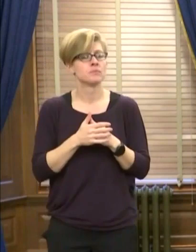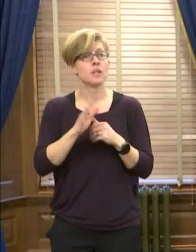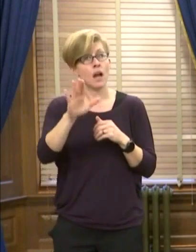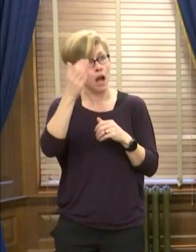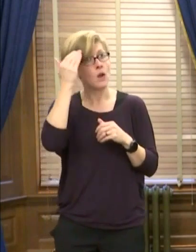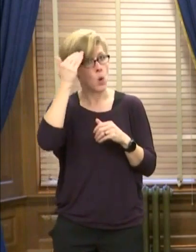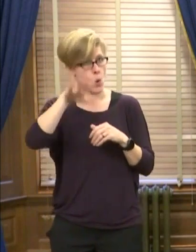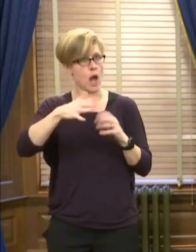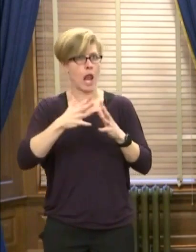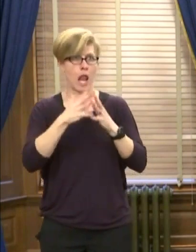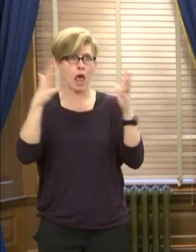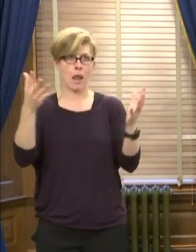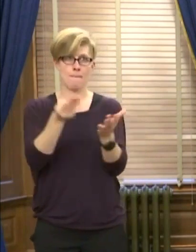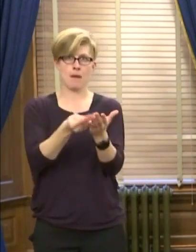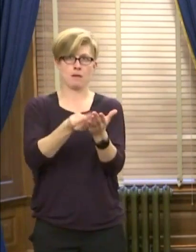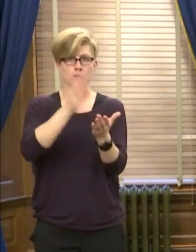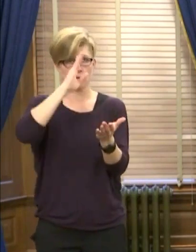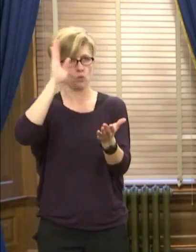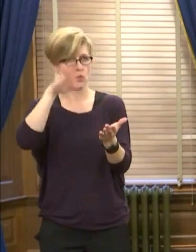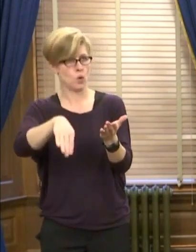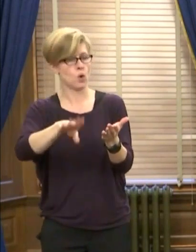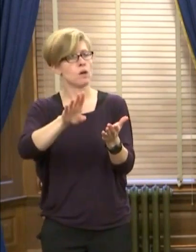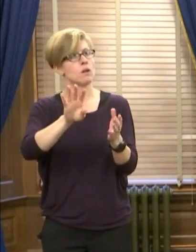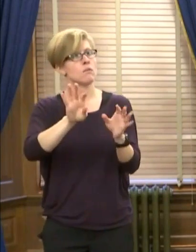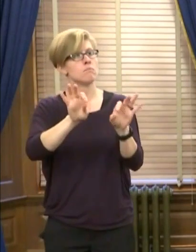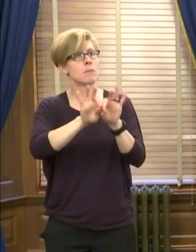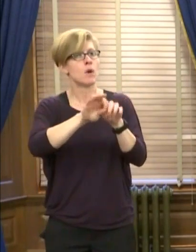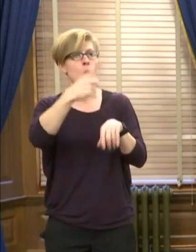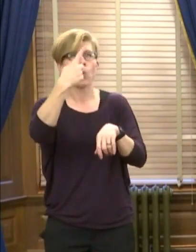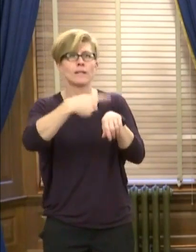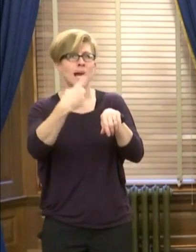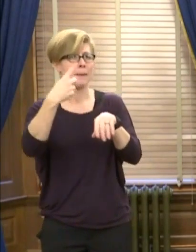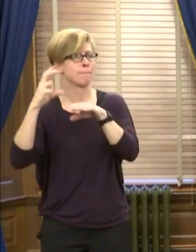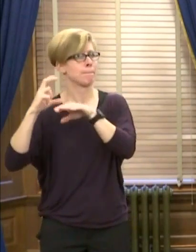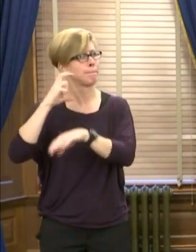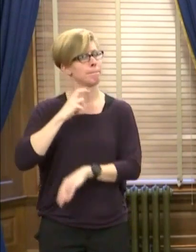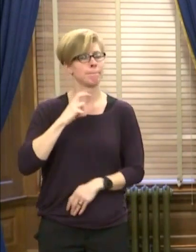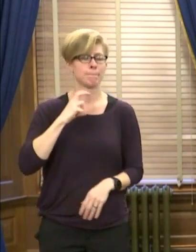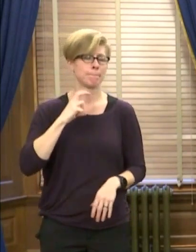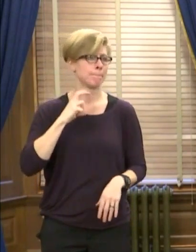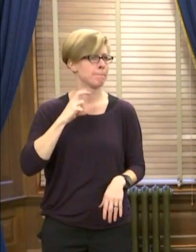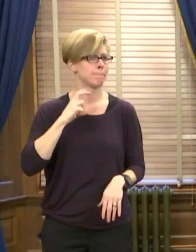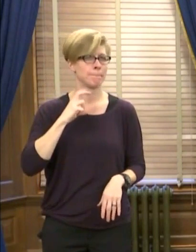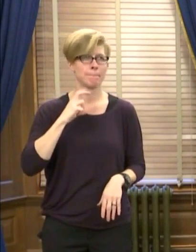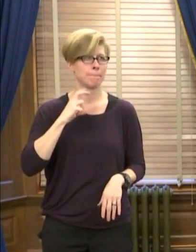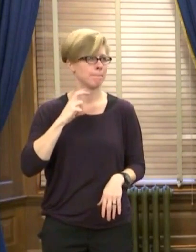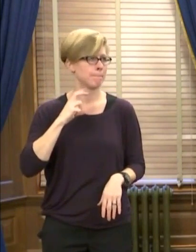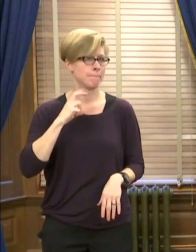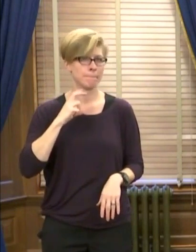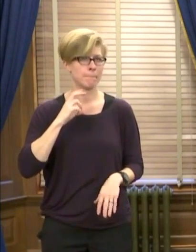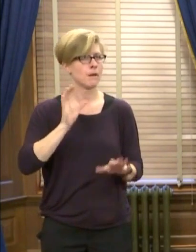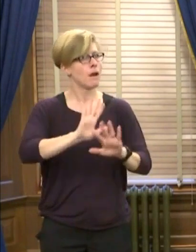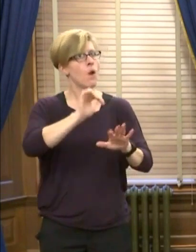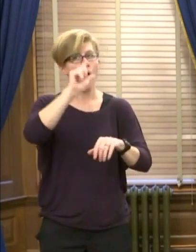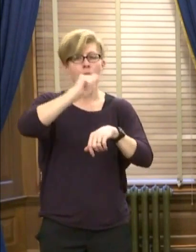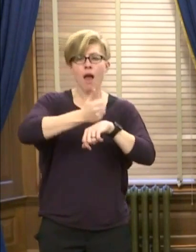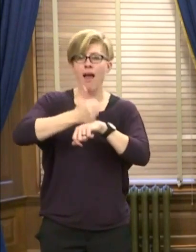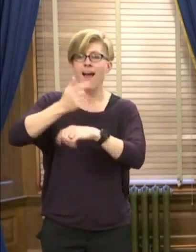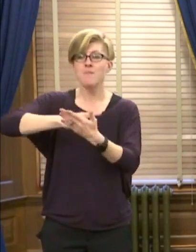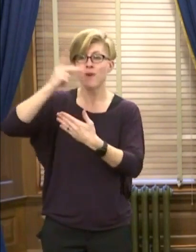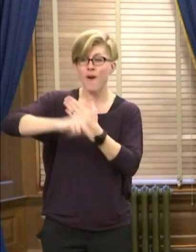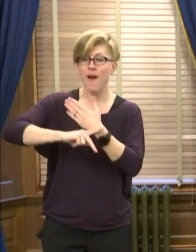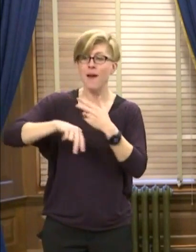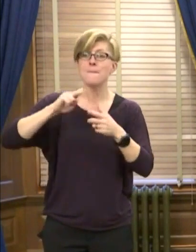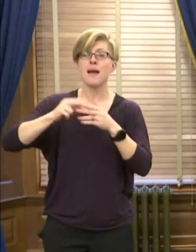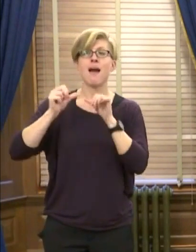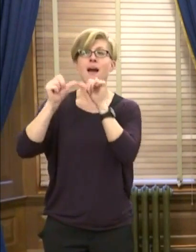money, we need to remember that it is one-time money and not start developing programs that are going to require